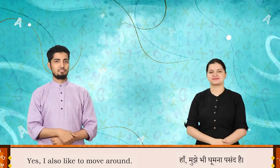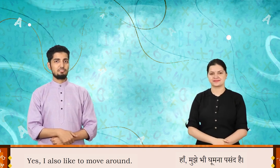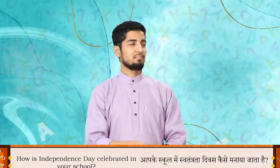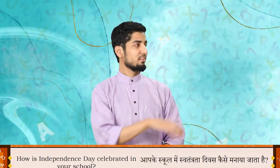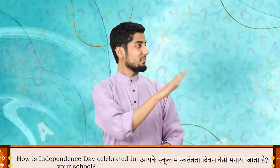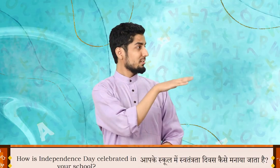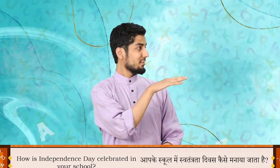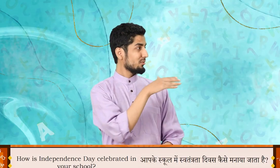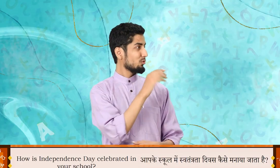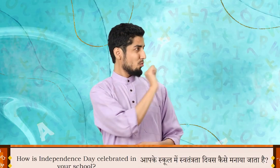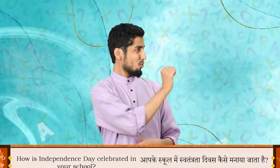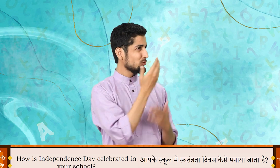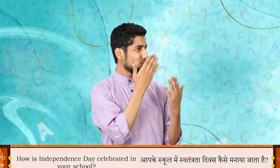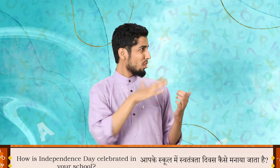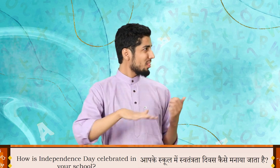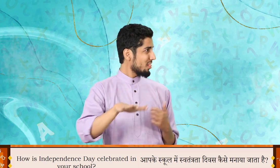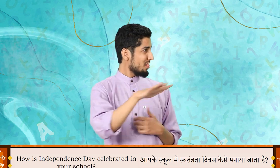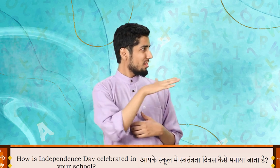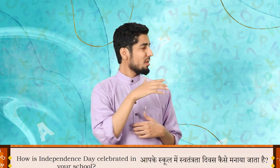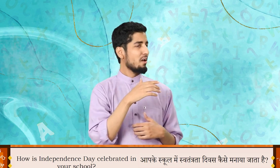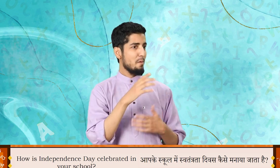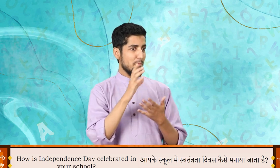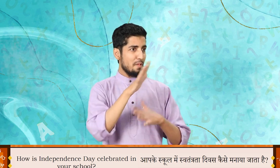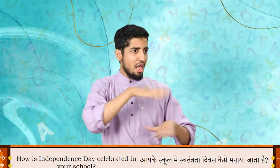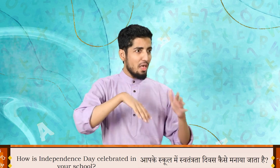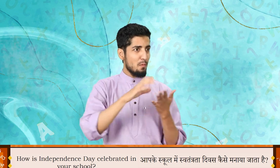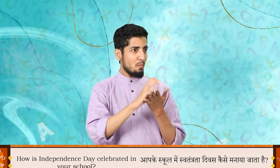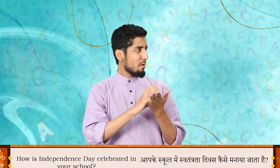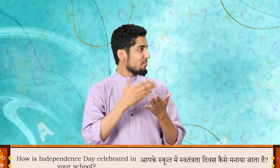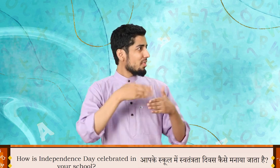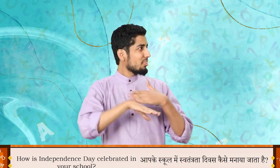How is Independence Day celebrated in your school? How